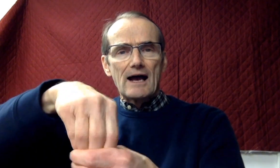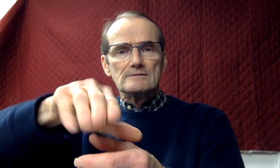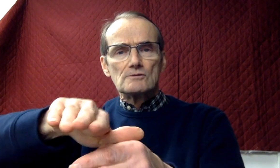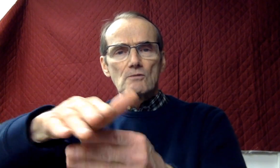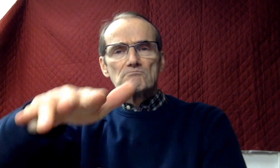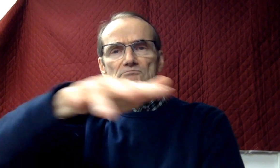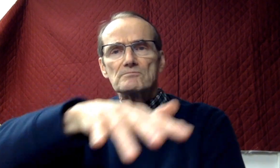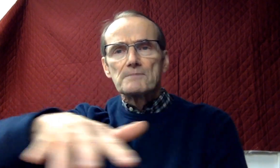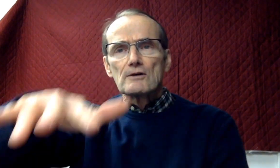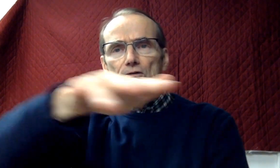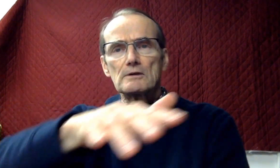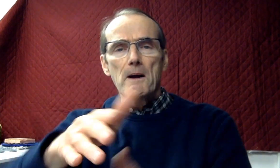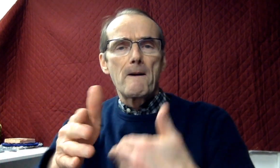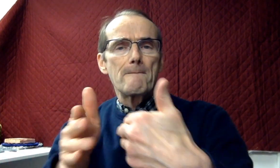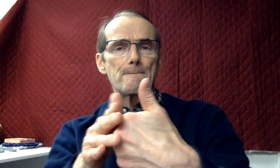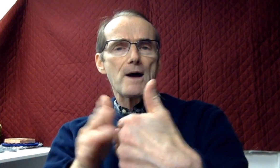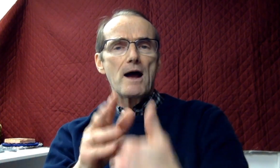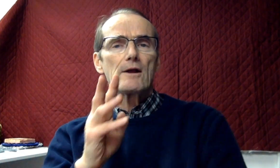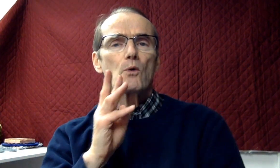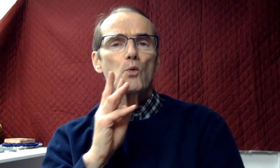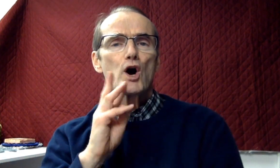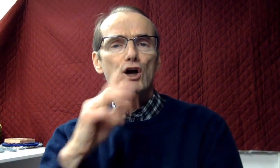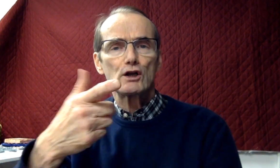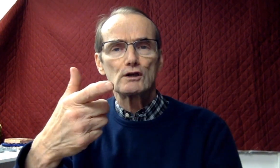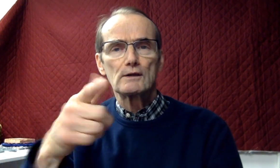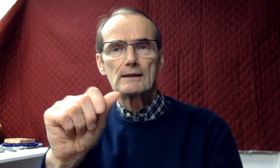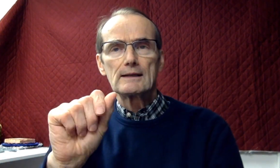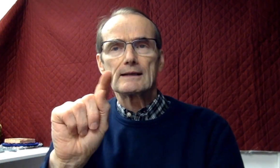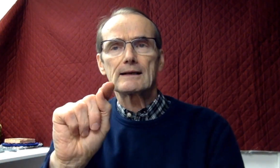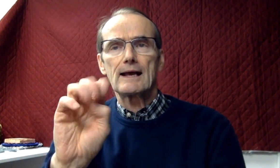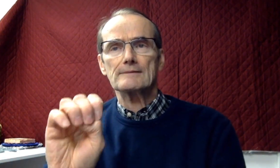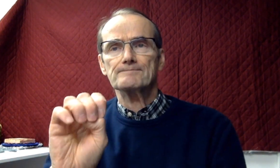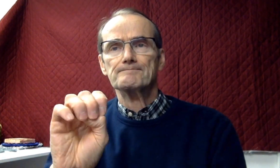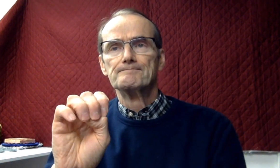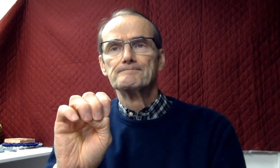Standing at one end of the open place that was before the water gate,